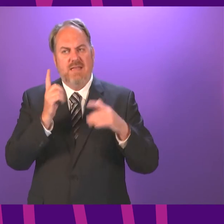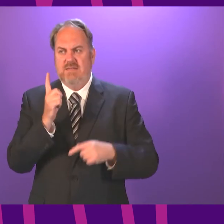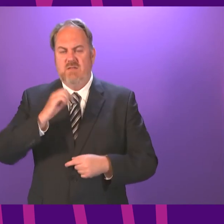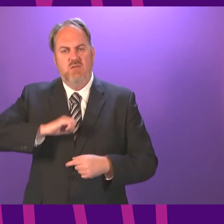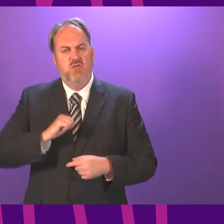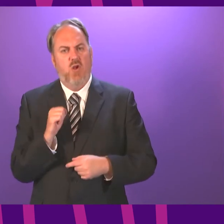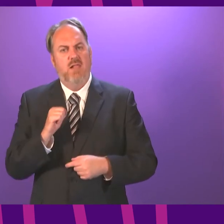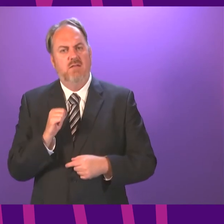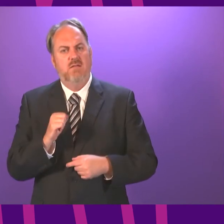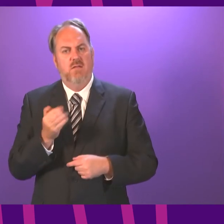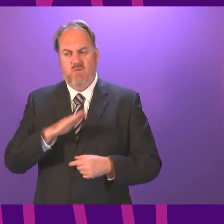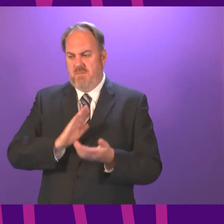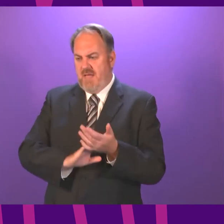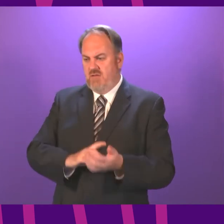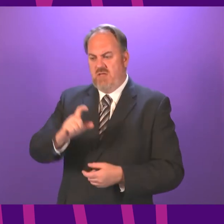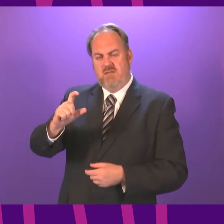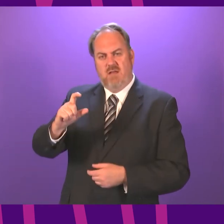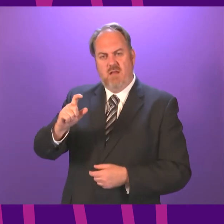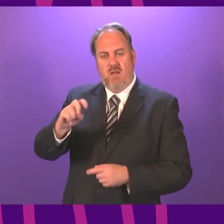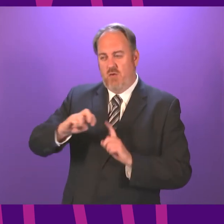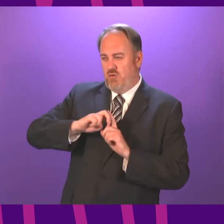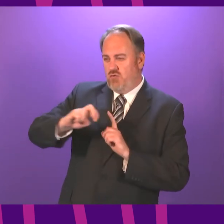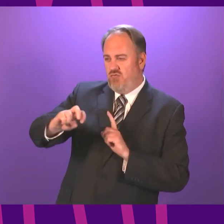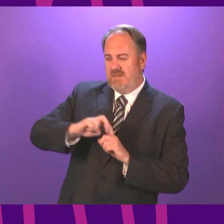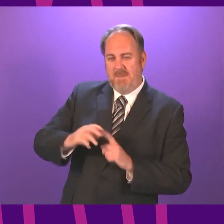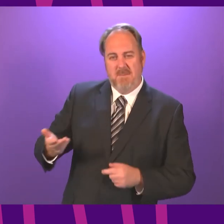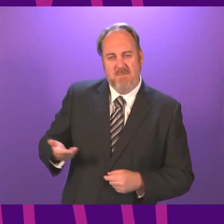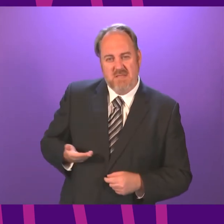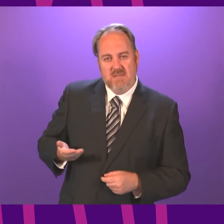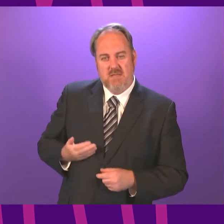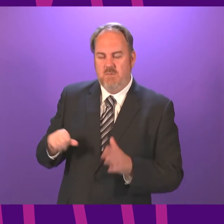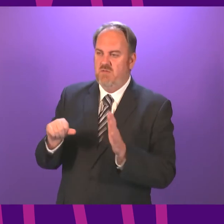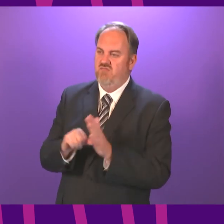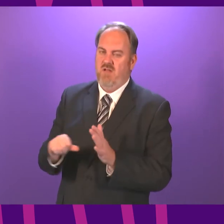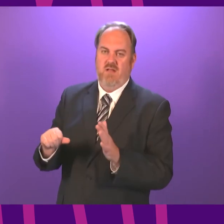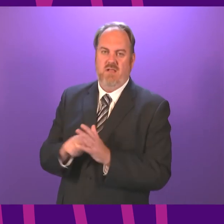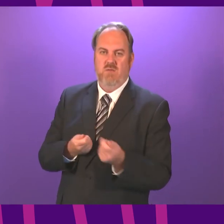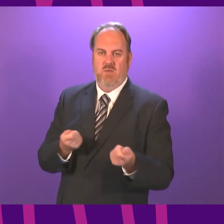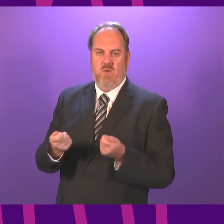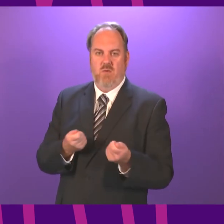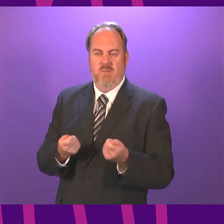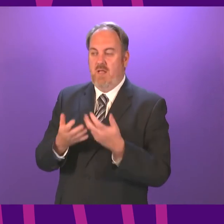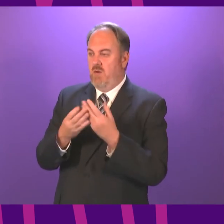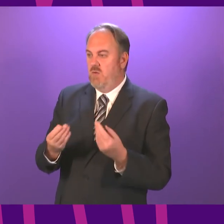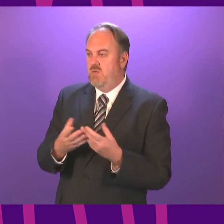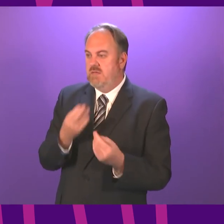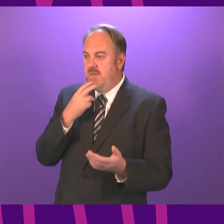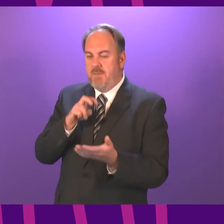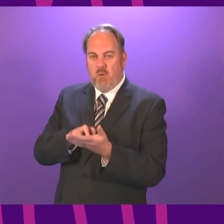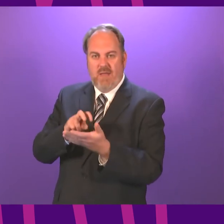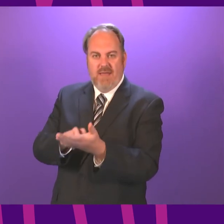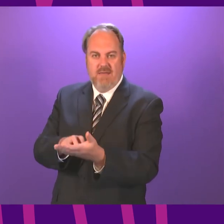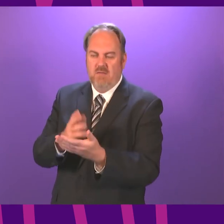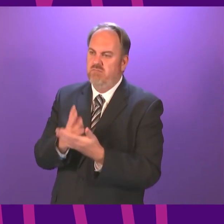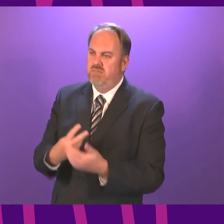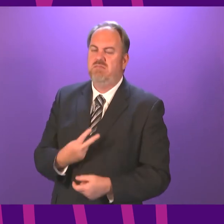cancelled as a result. The tourism industry has had a really difficult time and losing bookings will come as a bitter blow